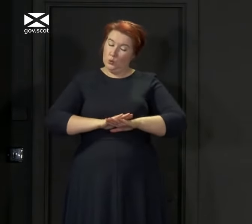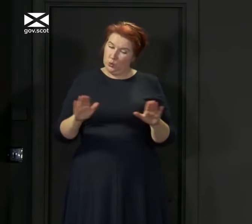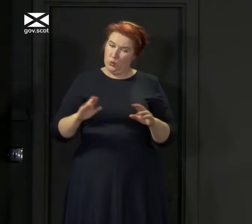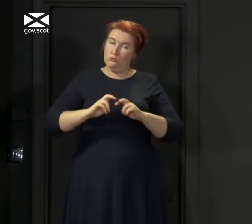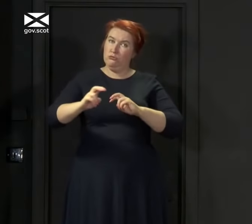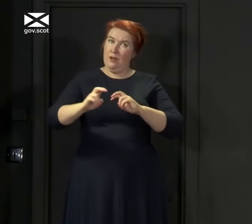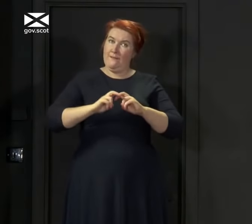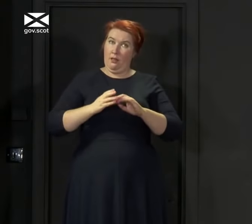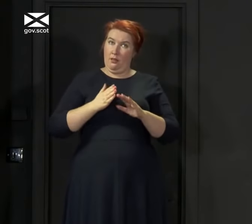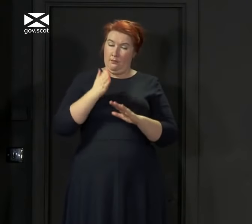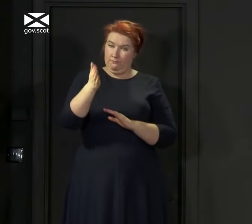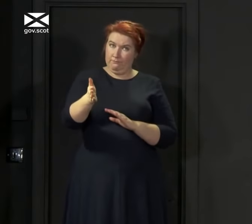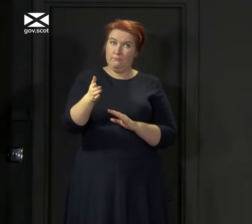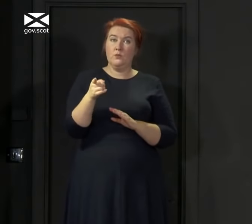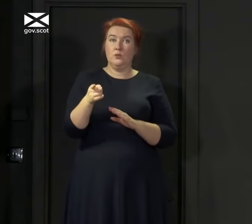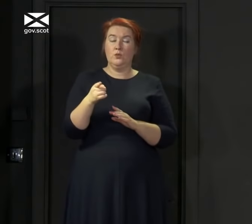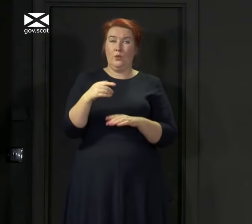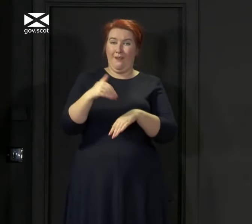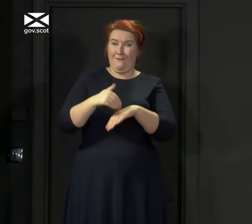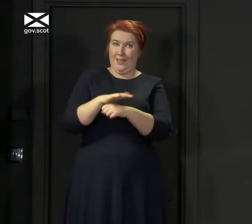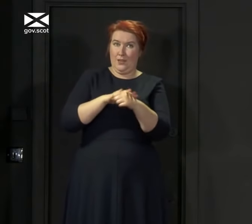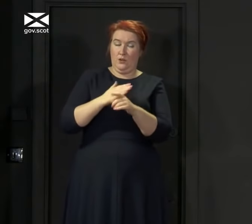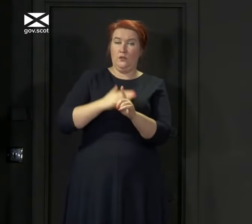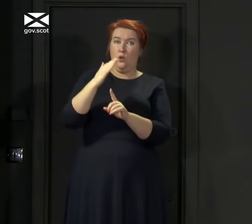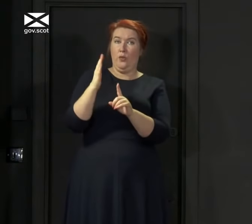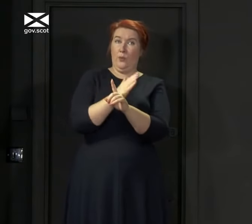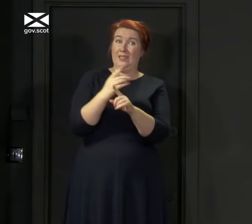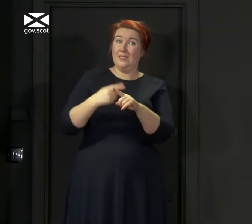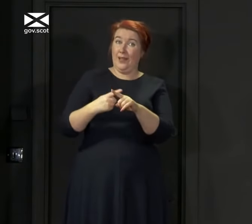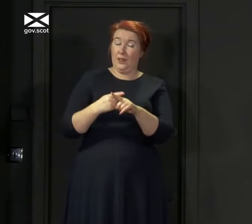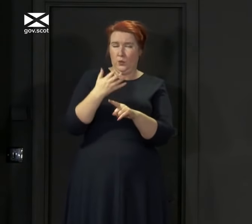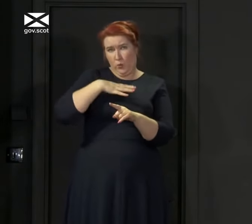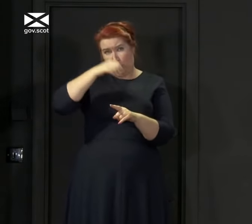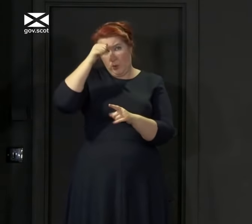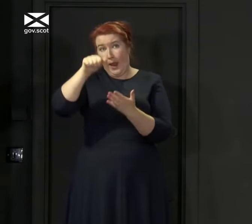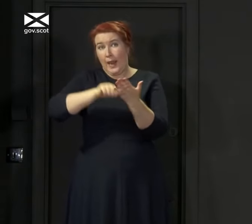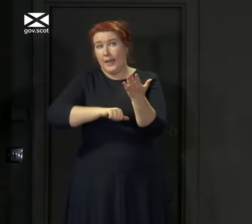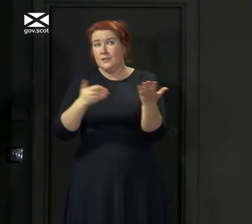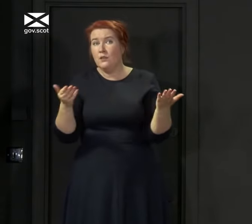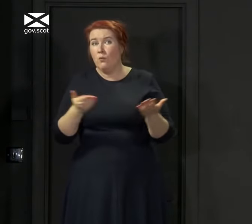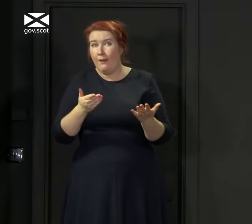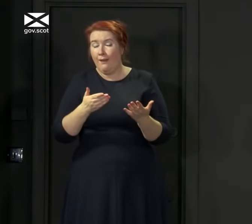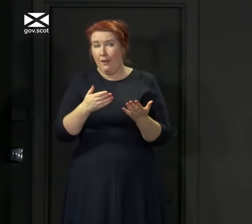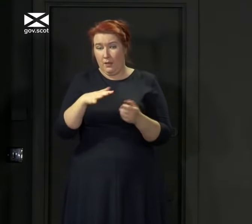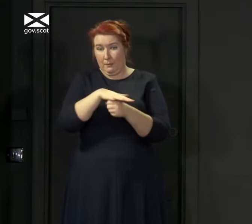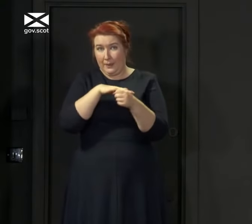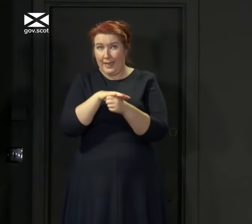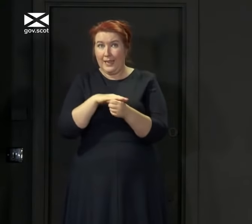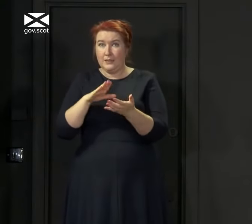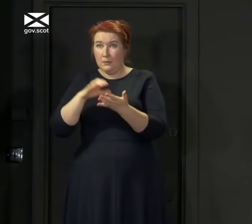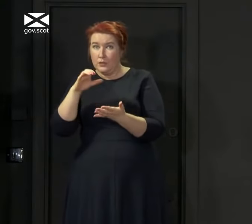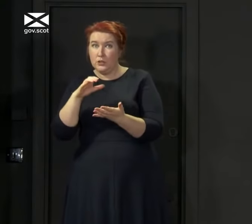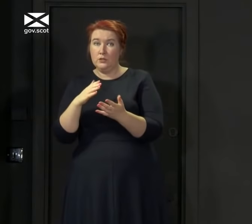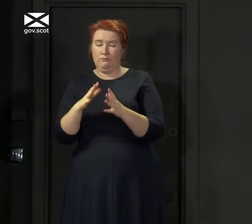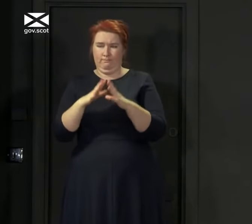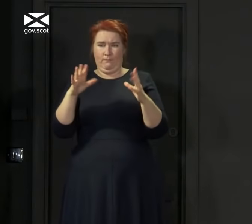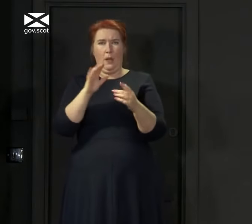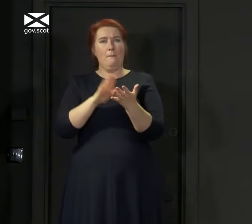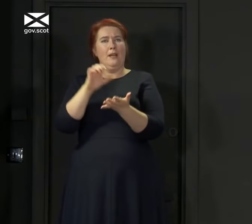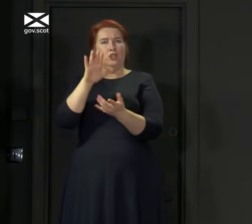to the affected areas in the north-west of England. You can find more detail of the specific locations in Greater